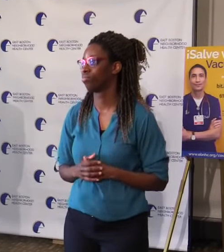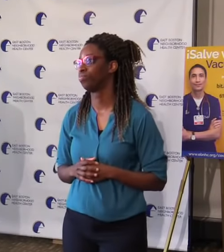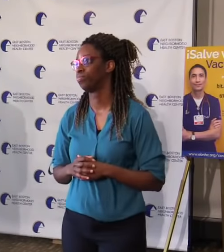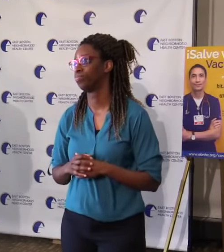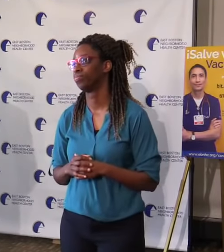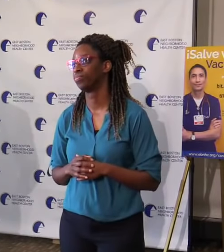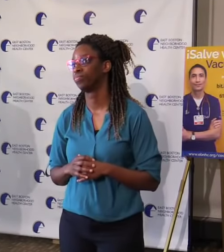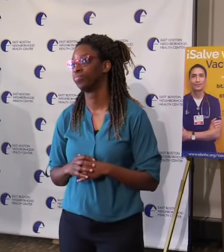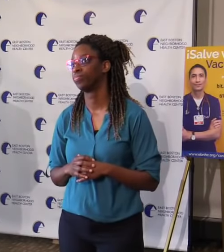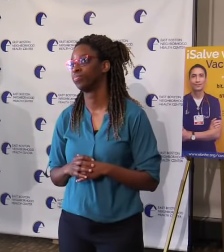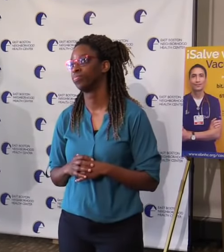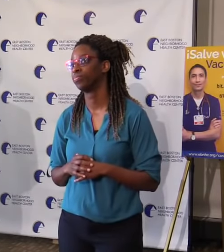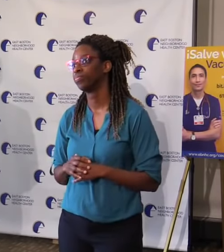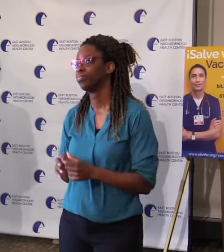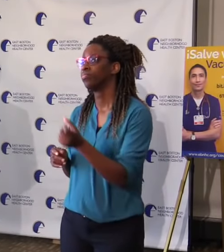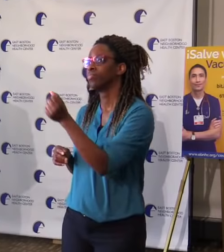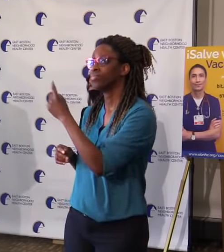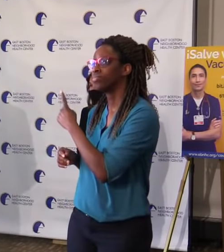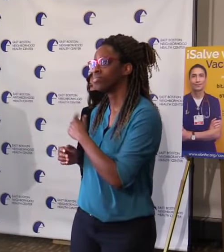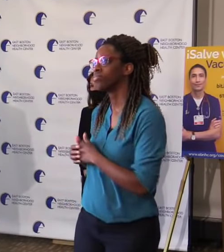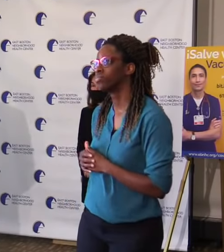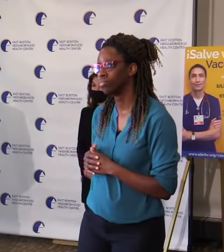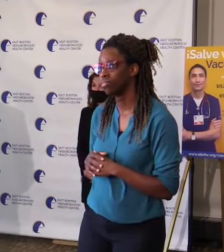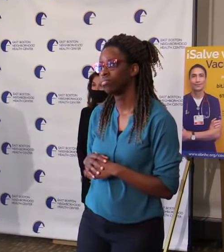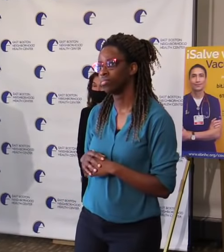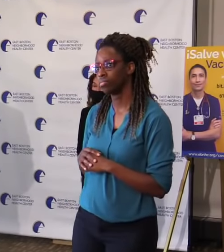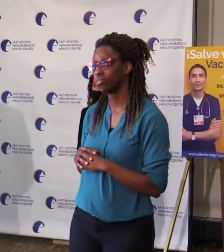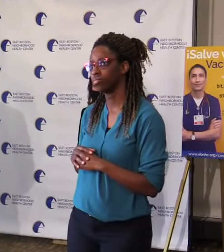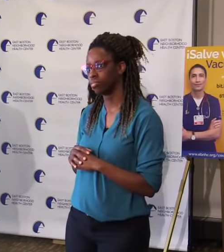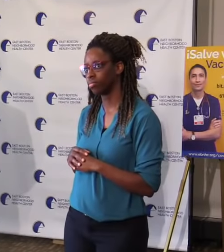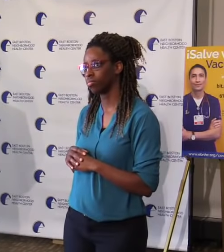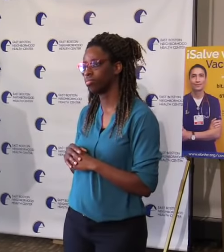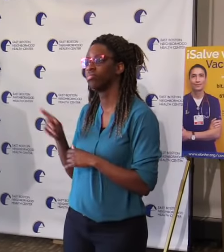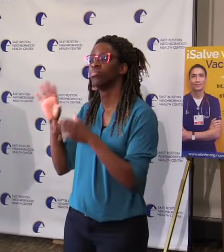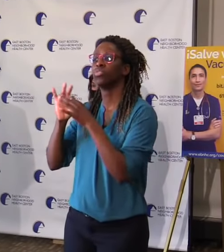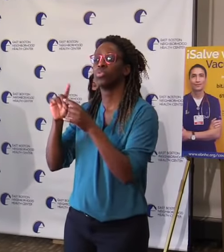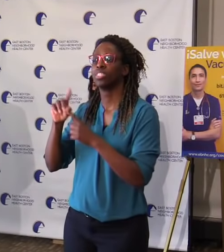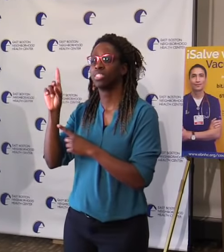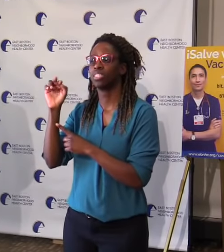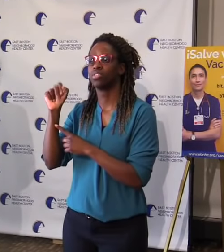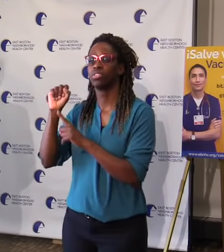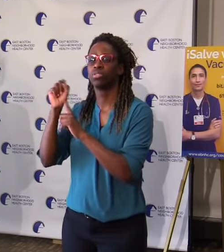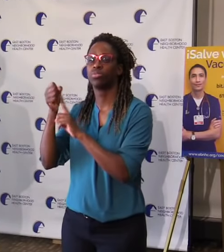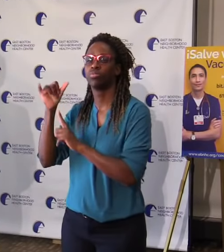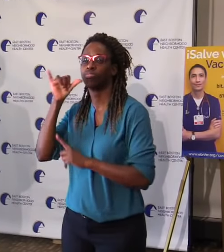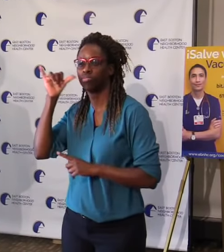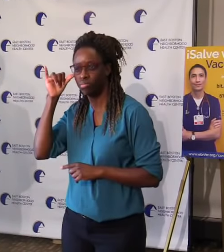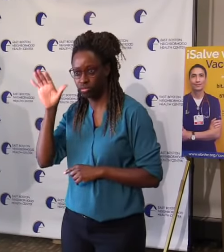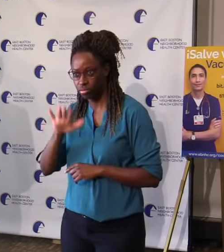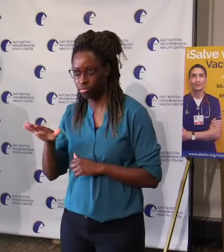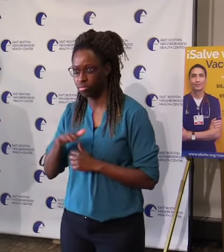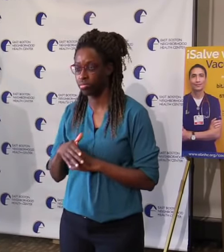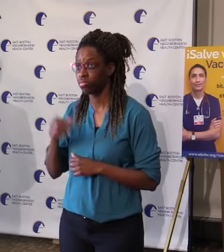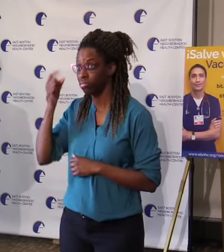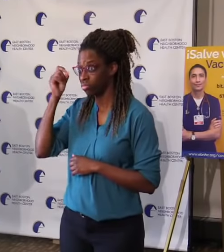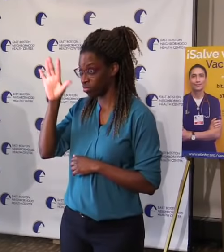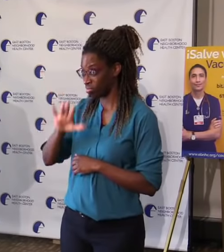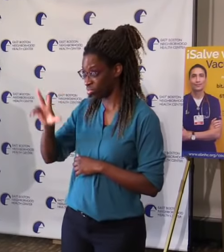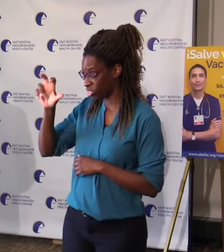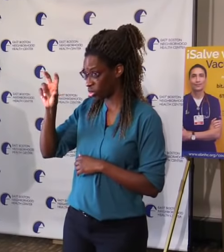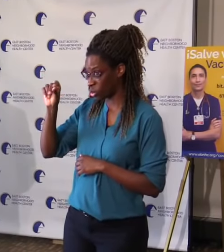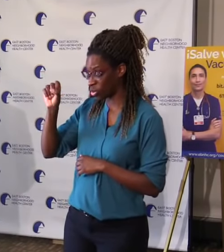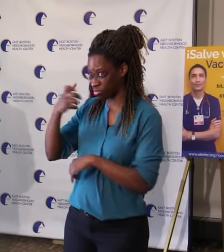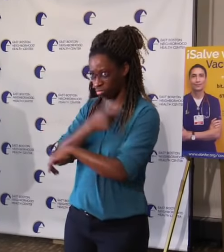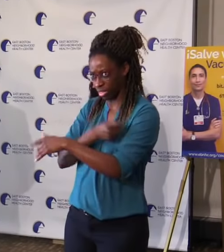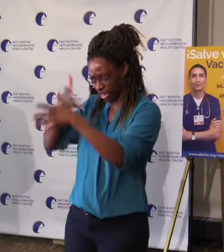were about 300 extra doses, which you don't want thrown away. You can't repreeze them. And then people giving stuff